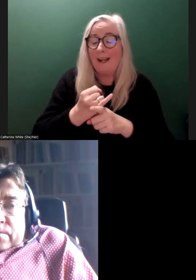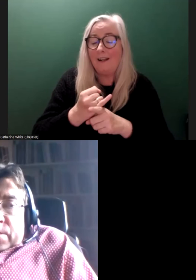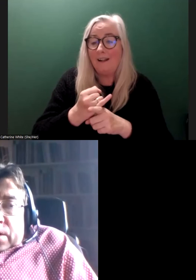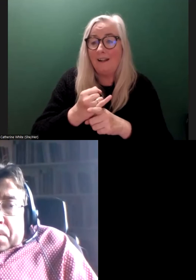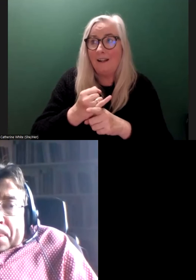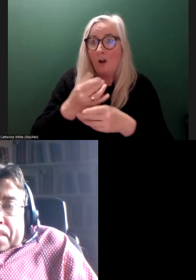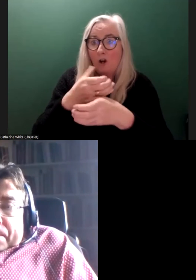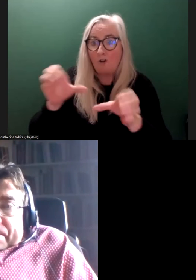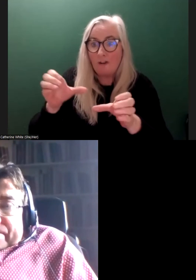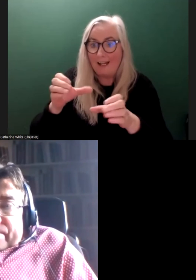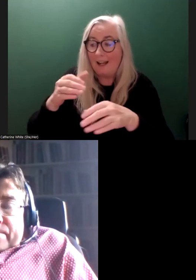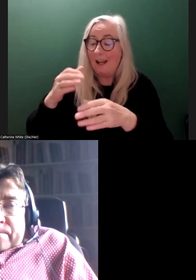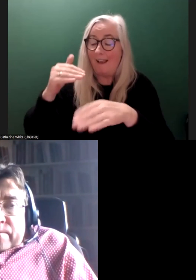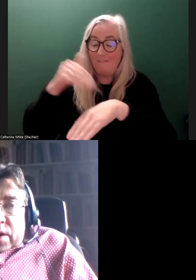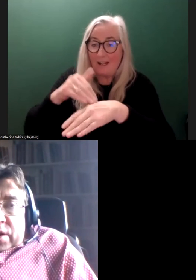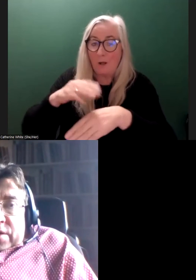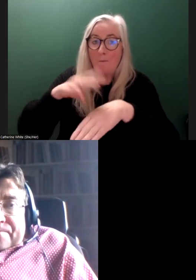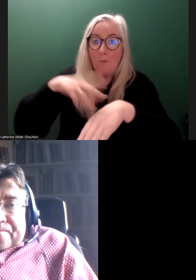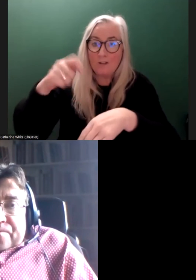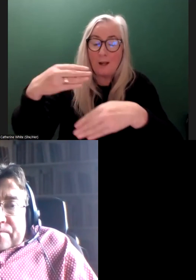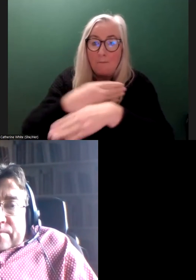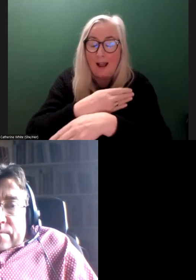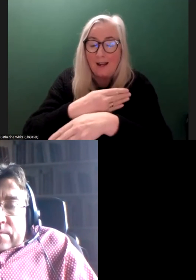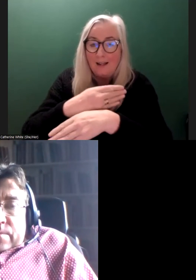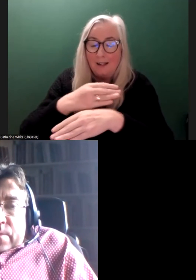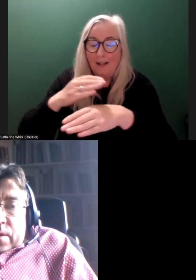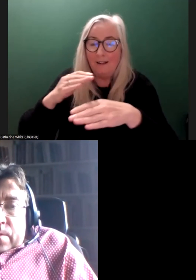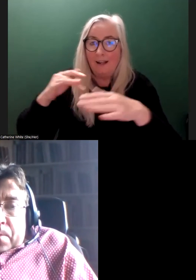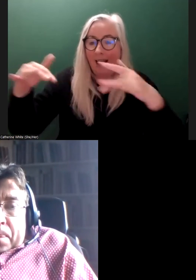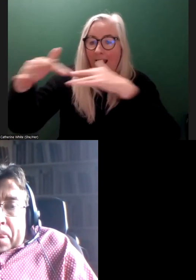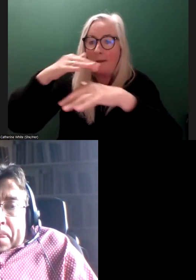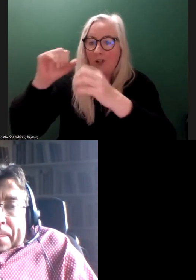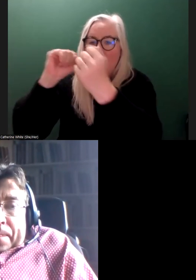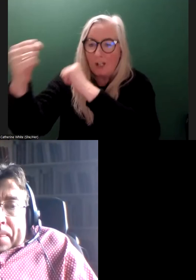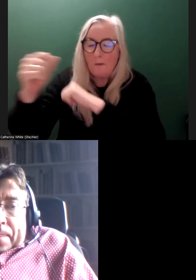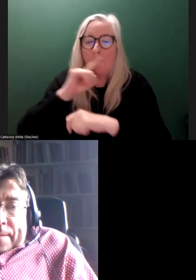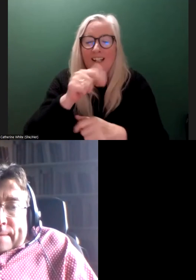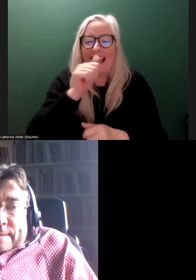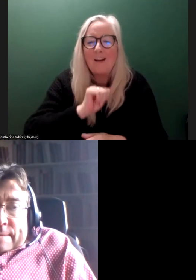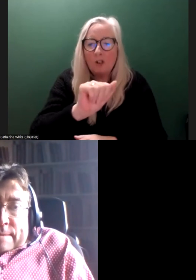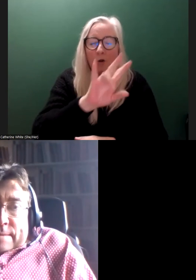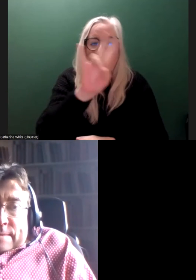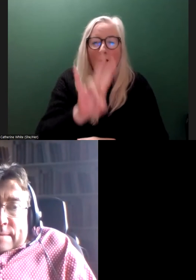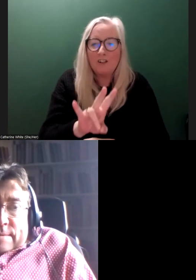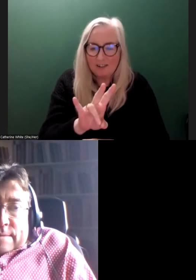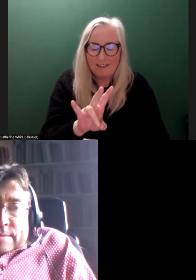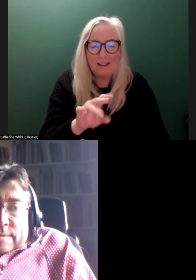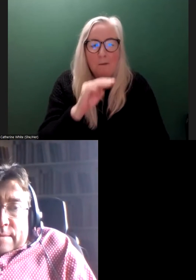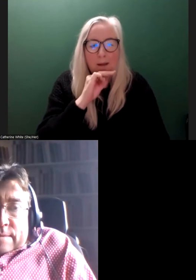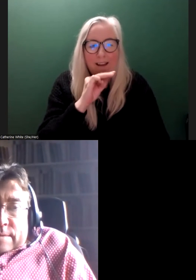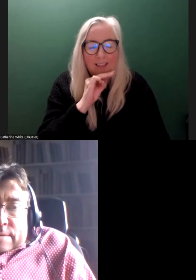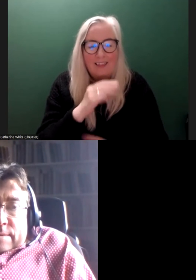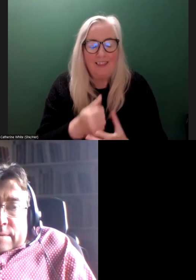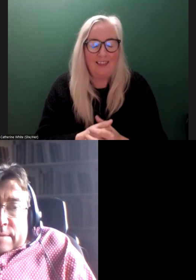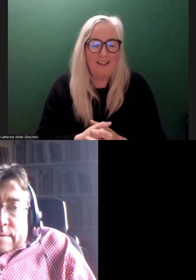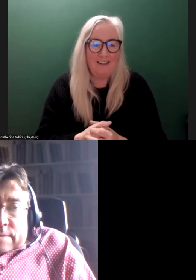a huge issue. We build allyship, to answer Michael's point. We build allyship. And ourselves and I have built